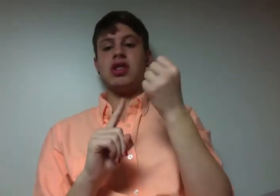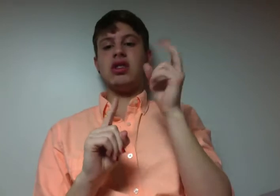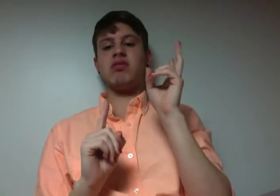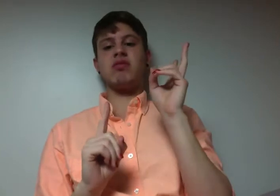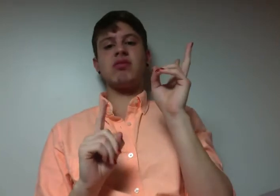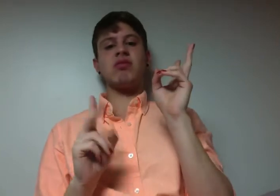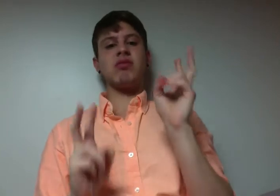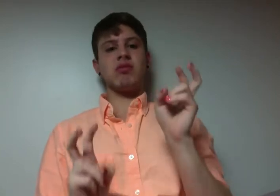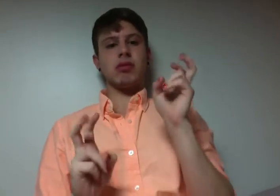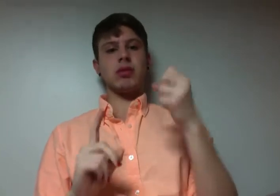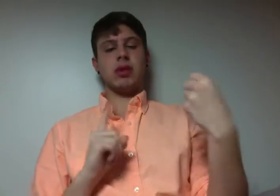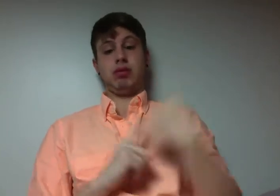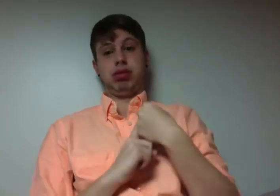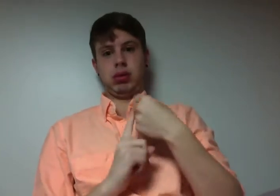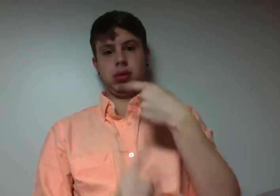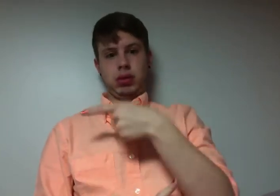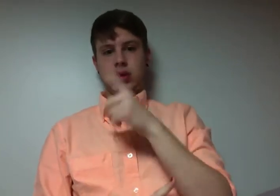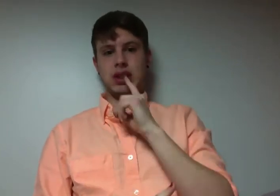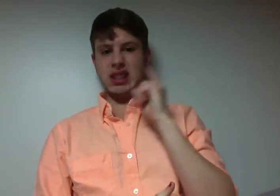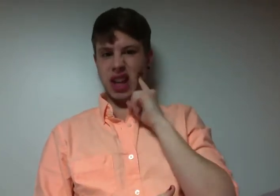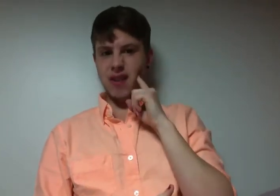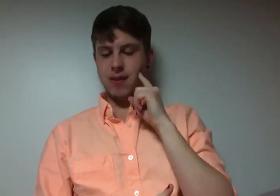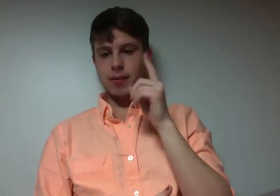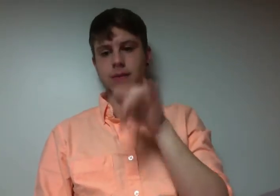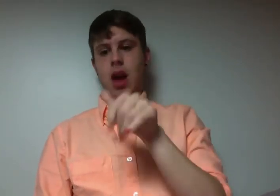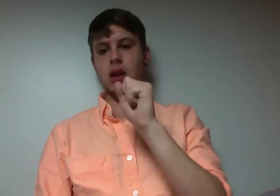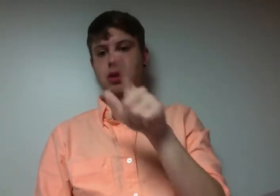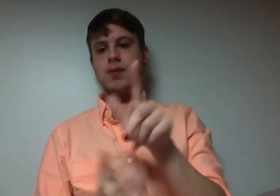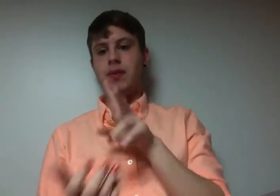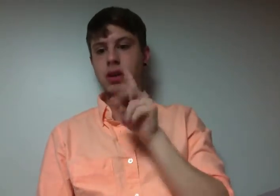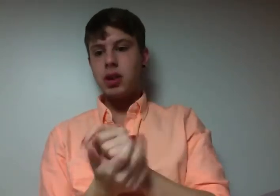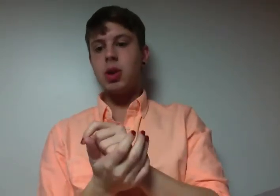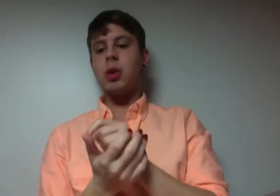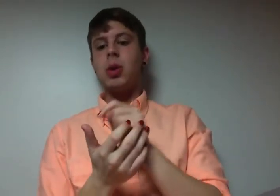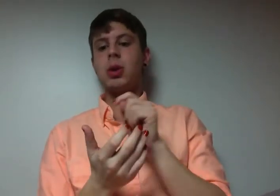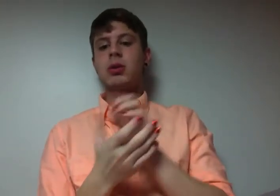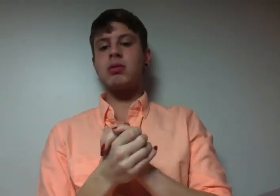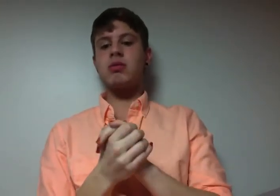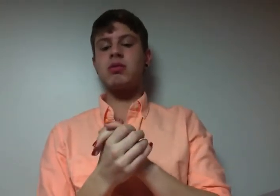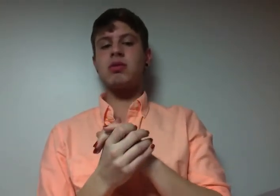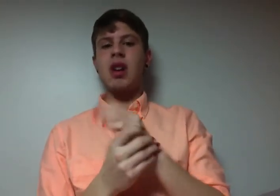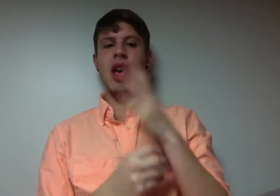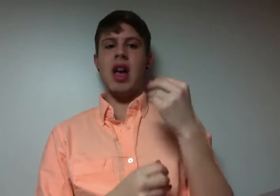telescope. Tryna get girls, my friend. Man, you hella won't. Man, you hella won't.